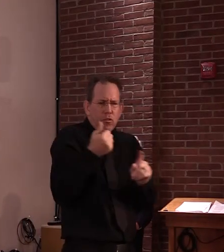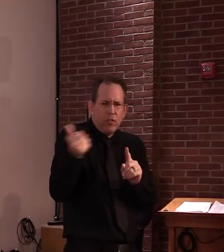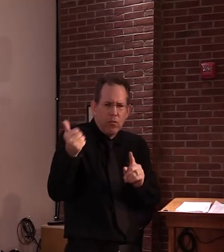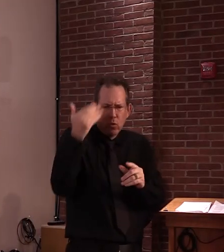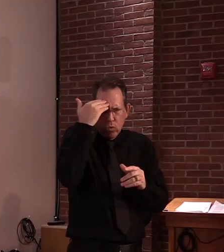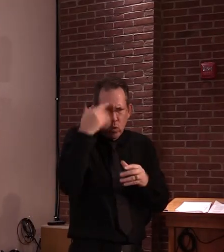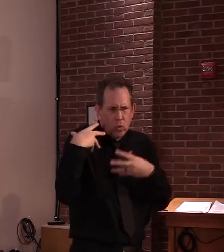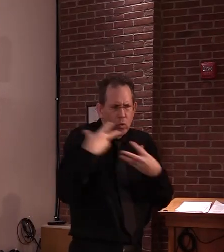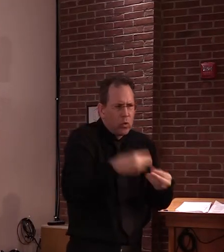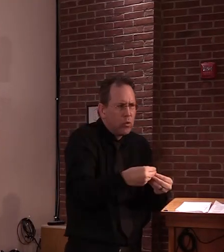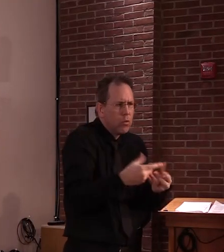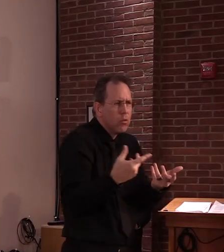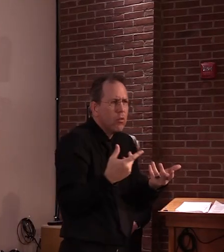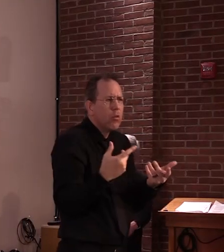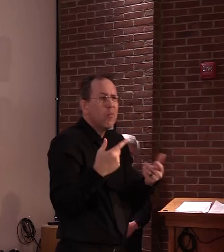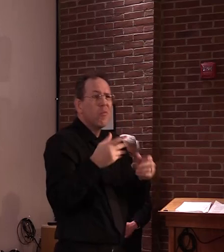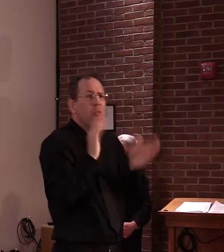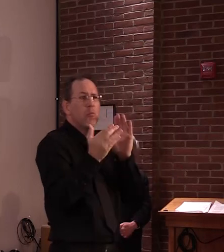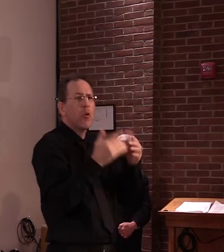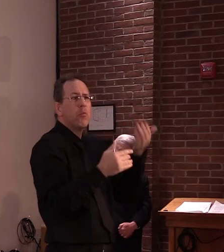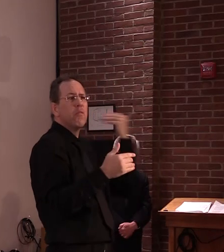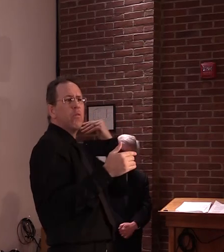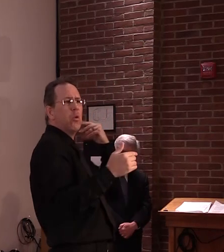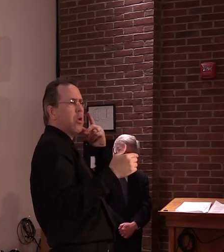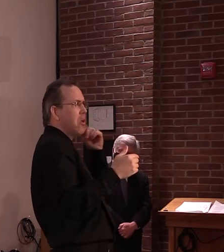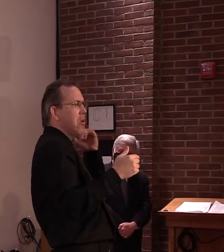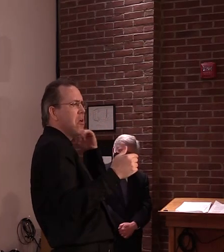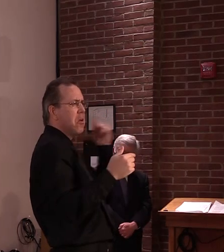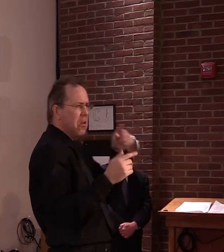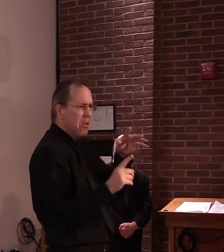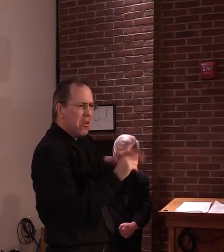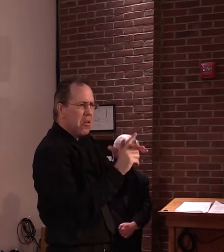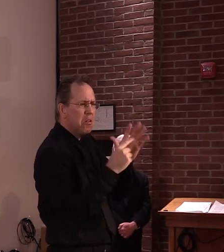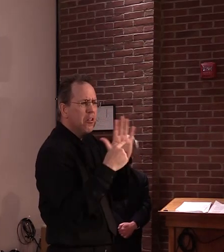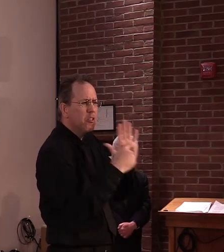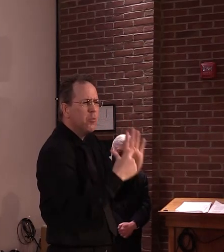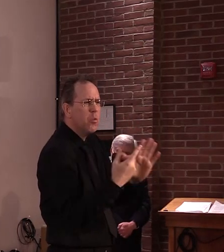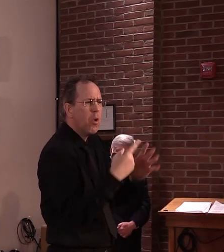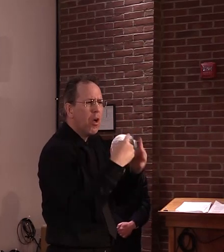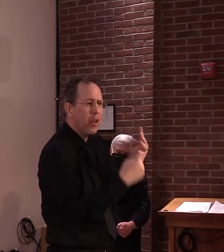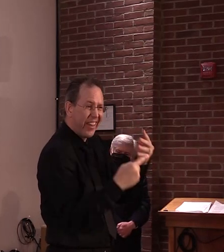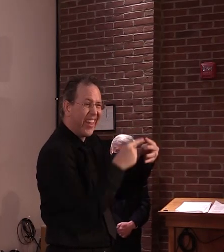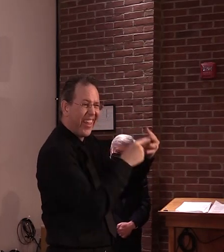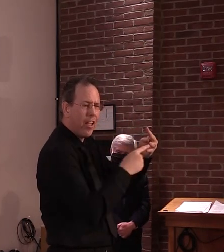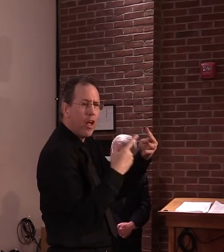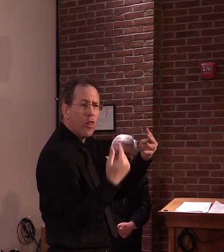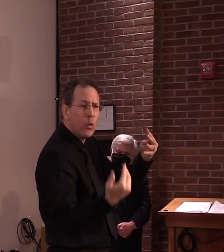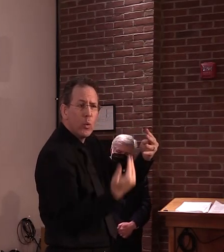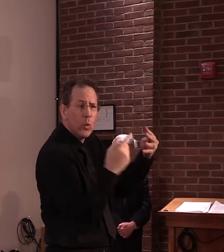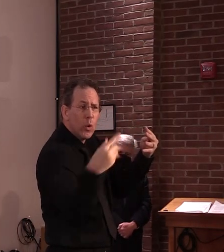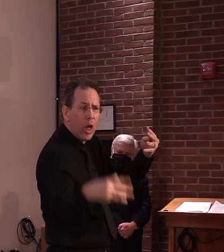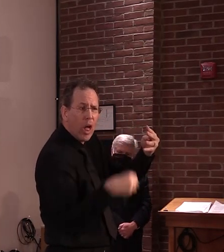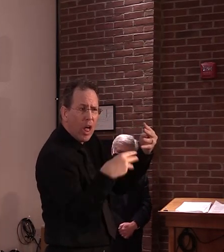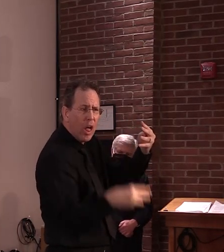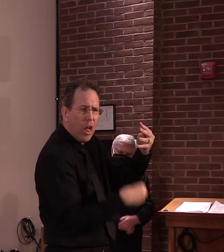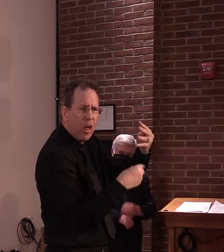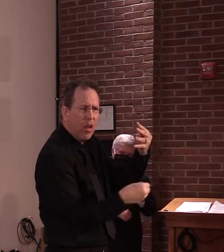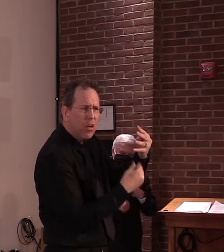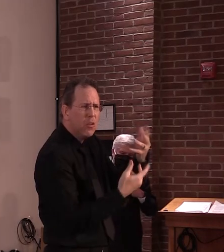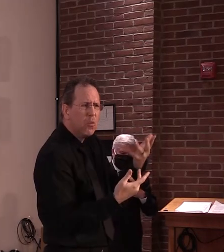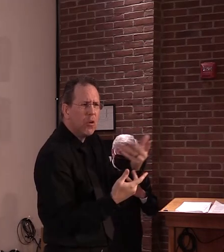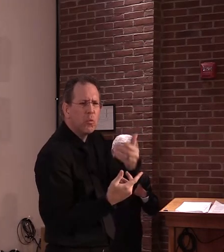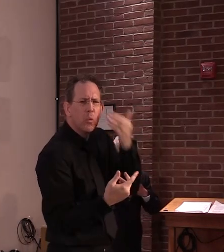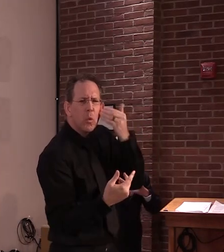what major questions remain about its